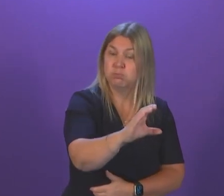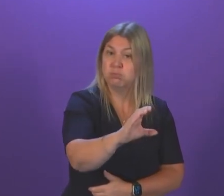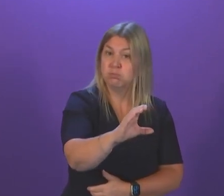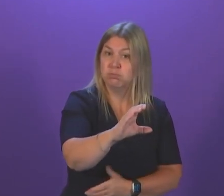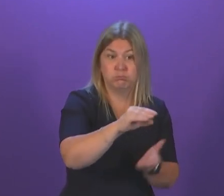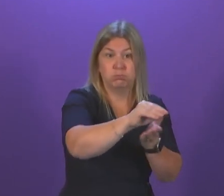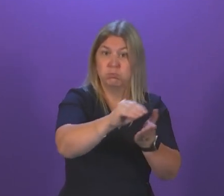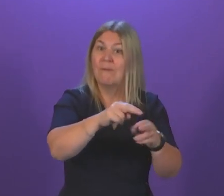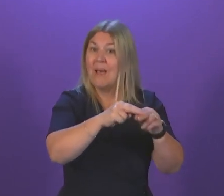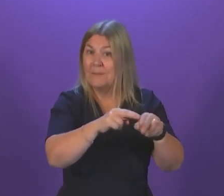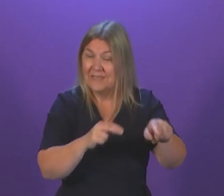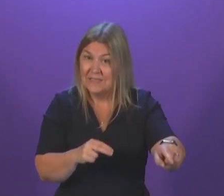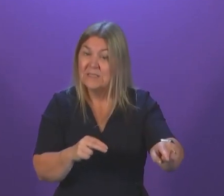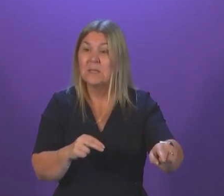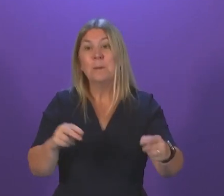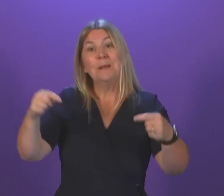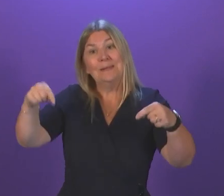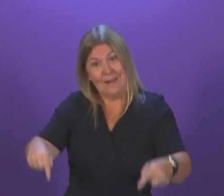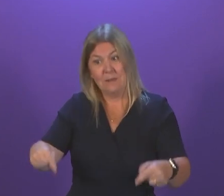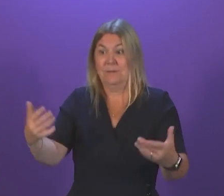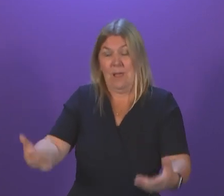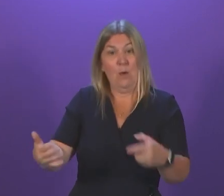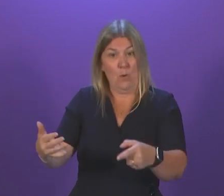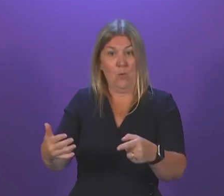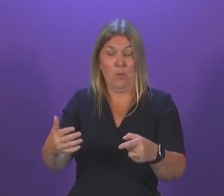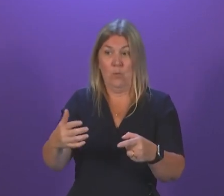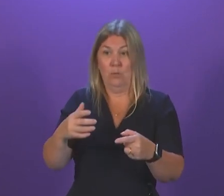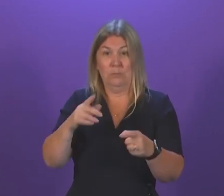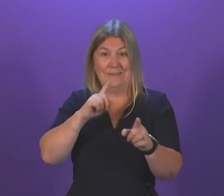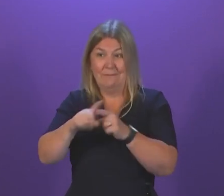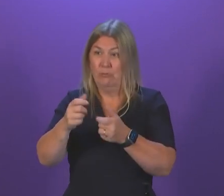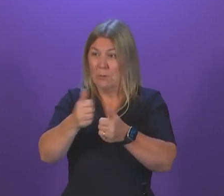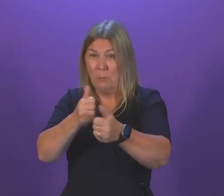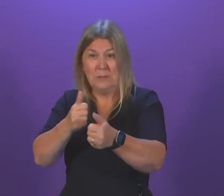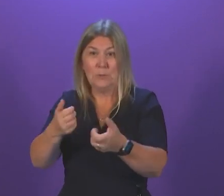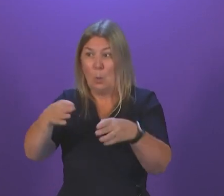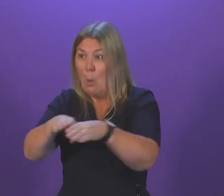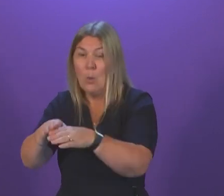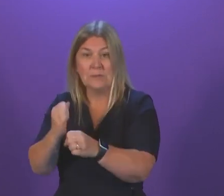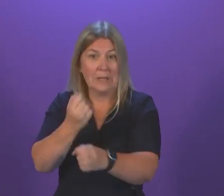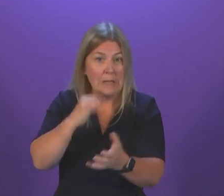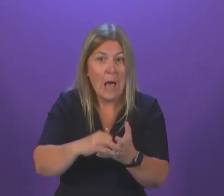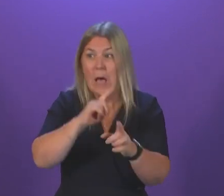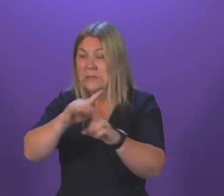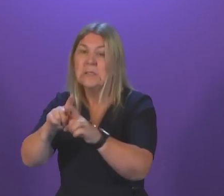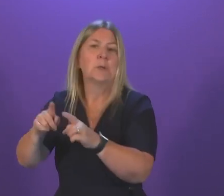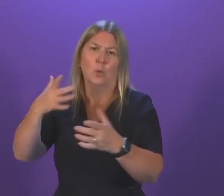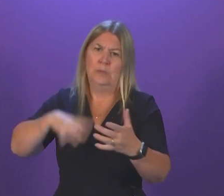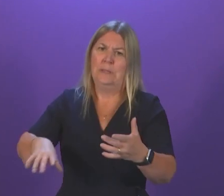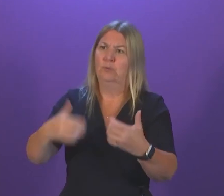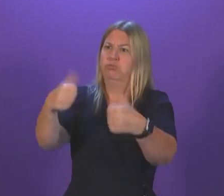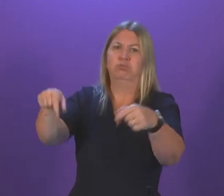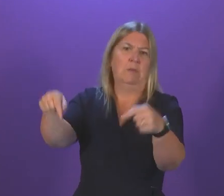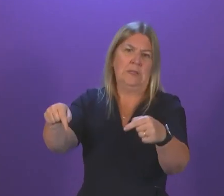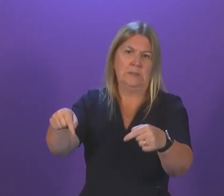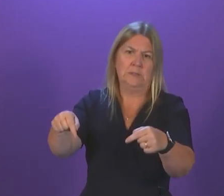deal with rising energy costs is what we should be getting from any UK Government that had any concern at all for the poorest in our society.